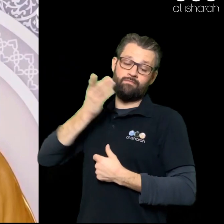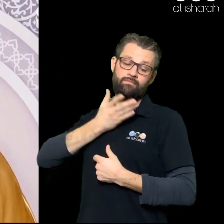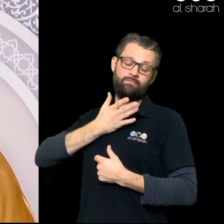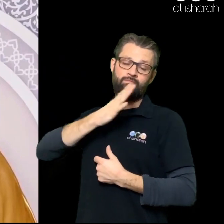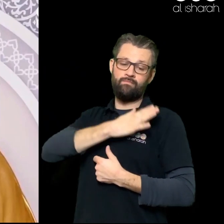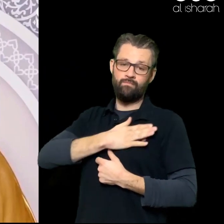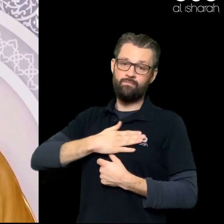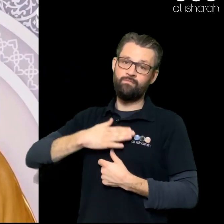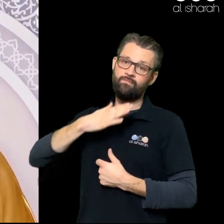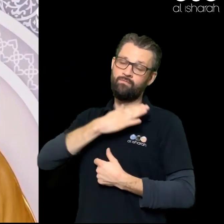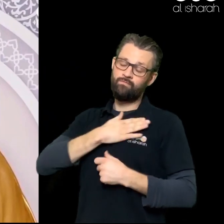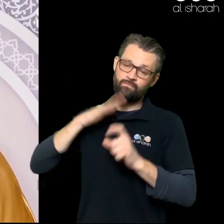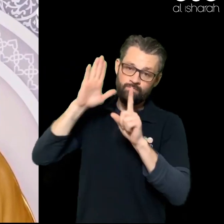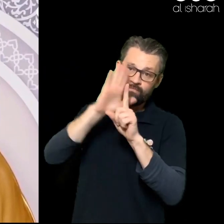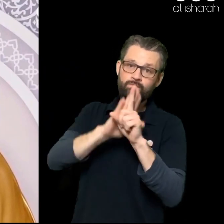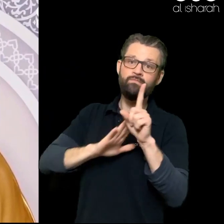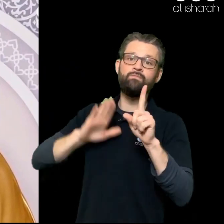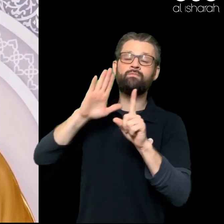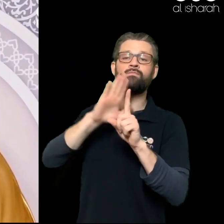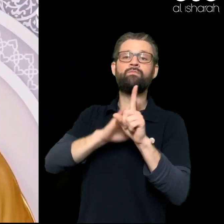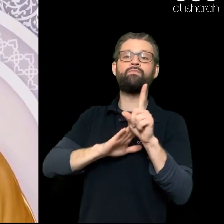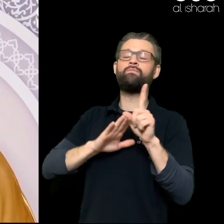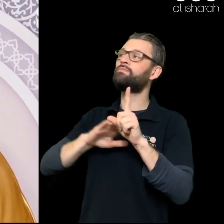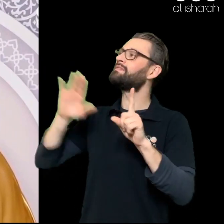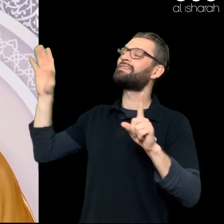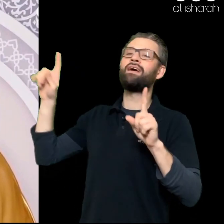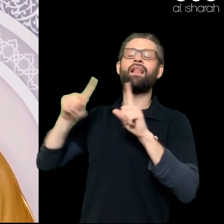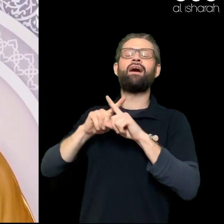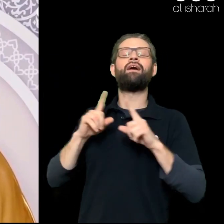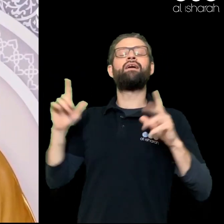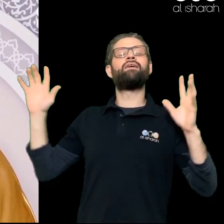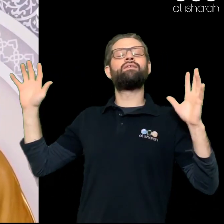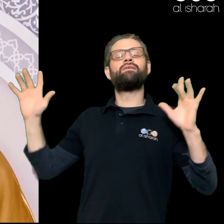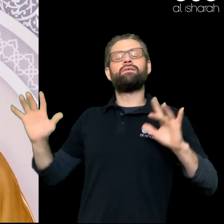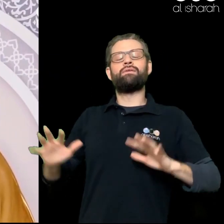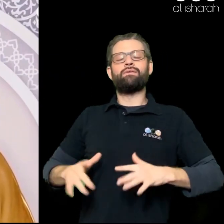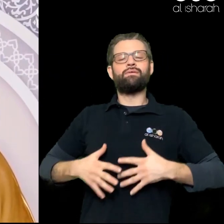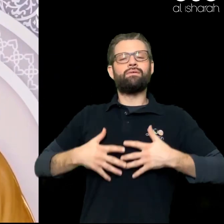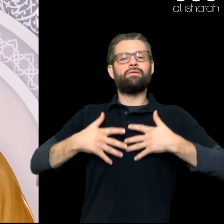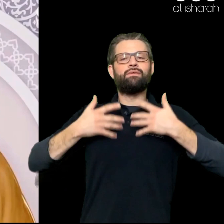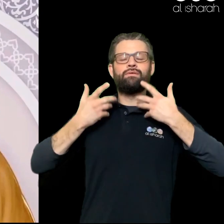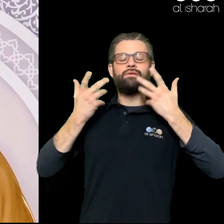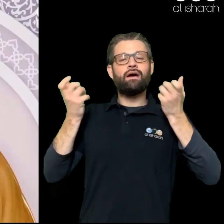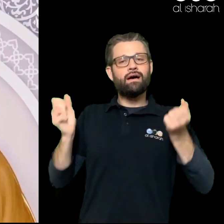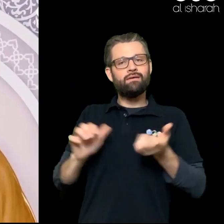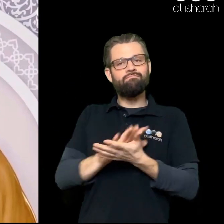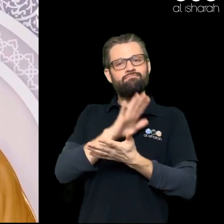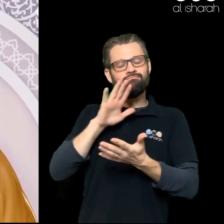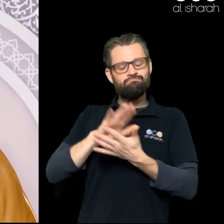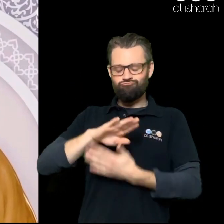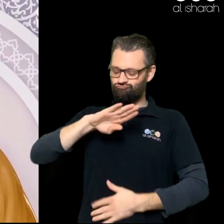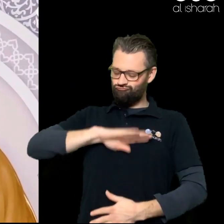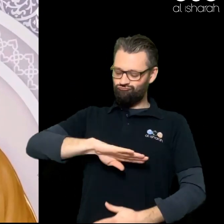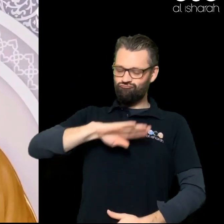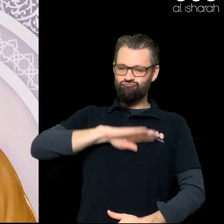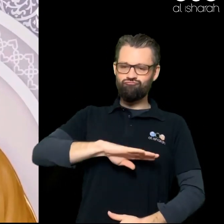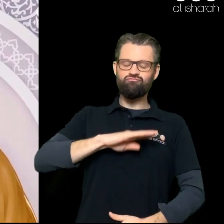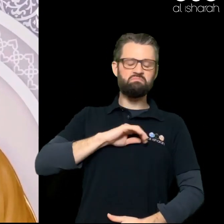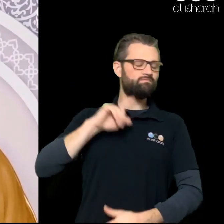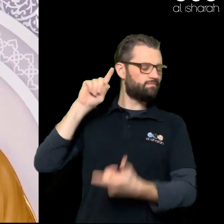all your affairs will be managed by Allah subhanahu wa ta'ala alone Allah subhanahu wa ta'ala tells